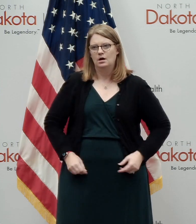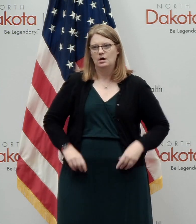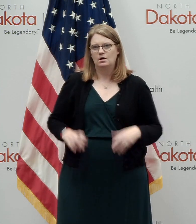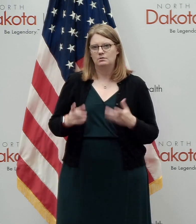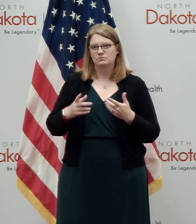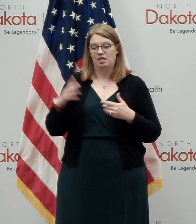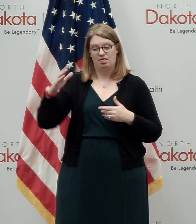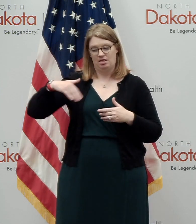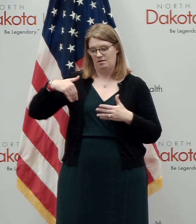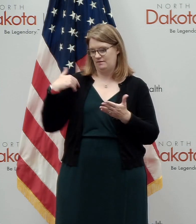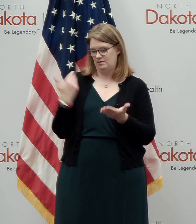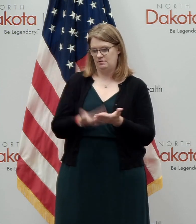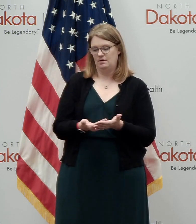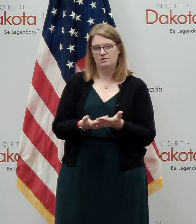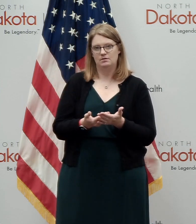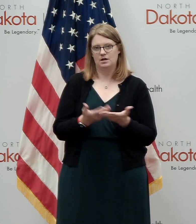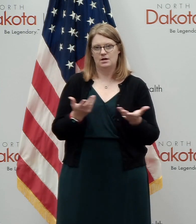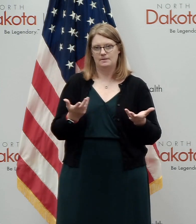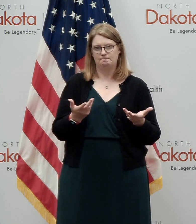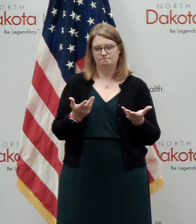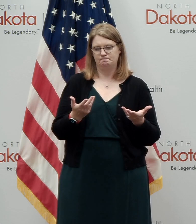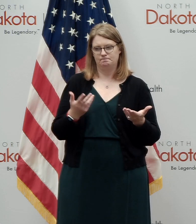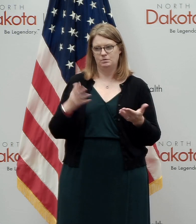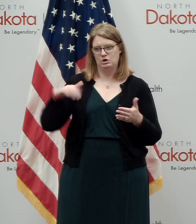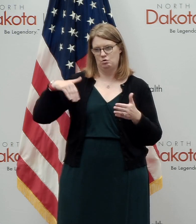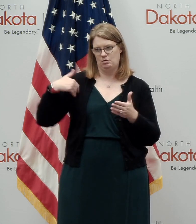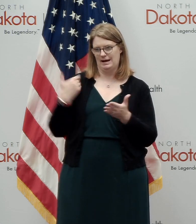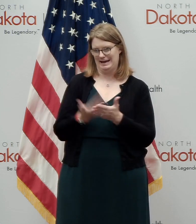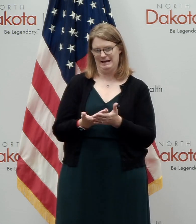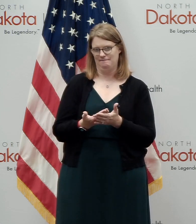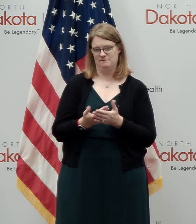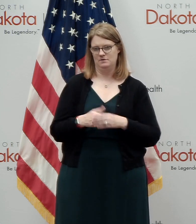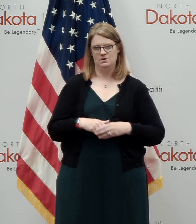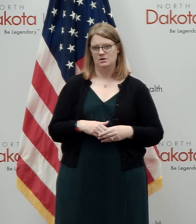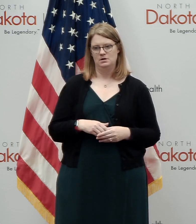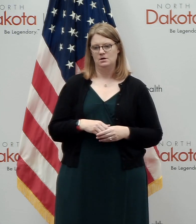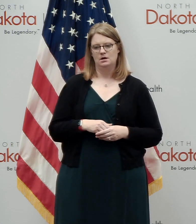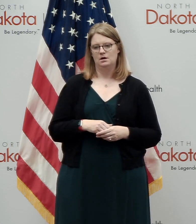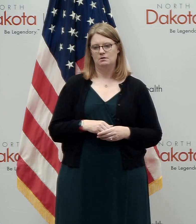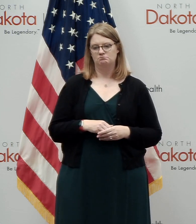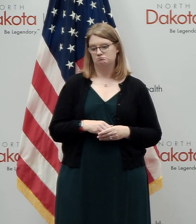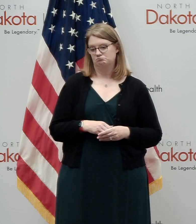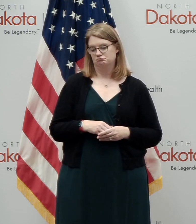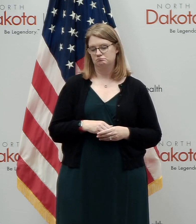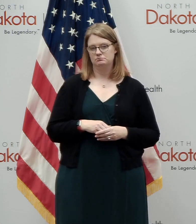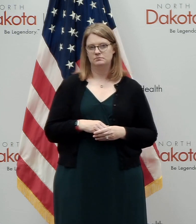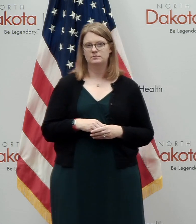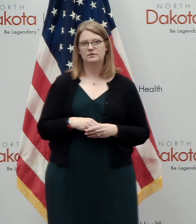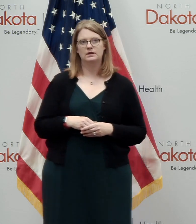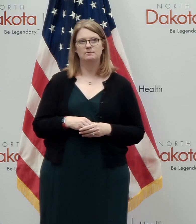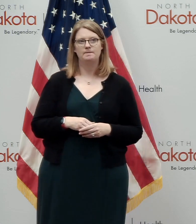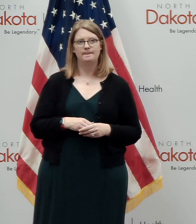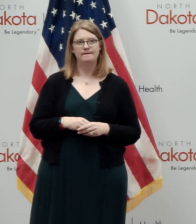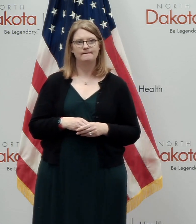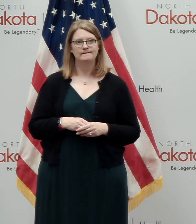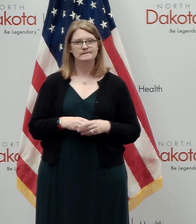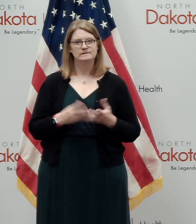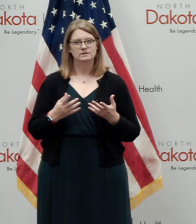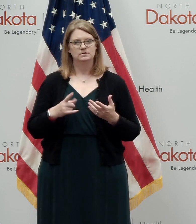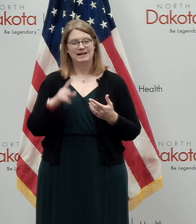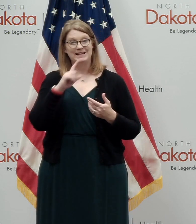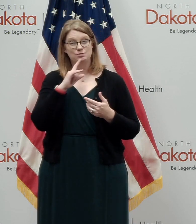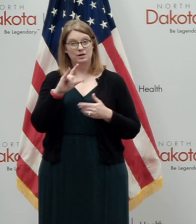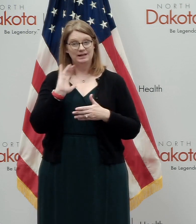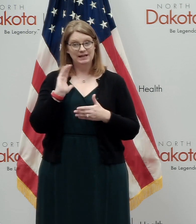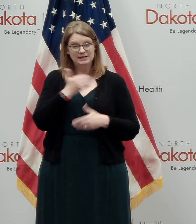been deployed and there aren't any of them in our numbers yet, but soon. And as I've said before, uh, I think again, for, as our nation